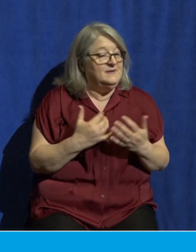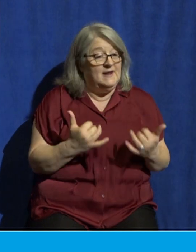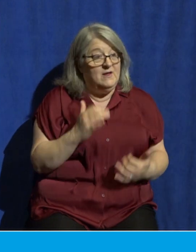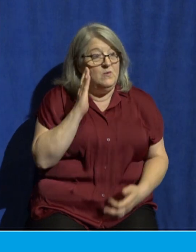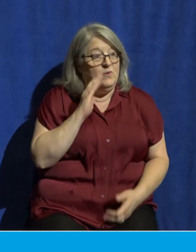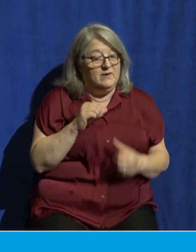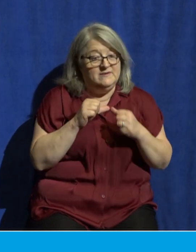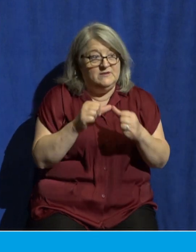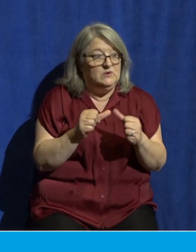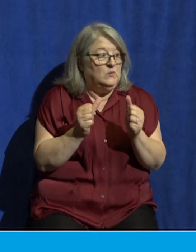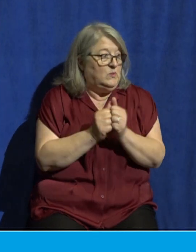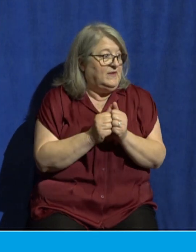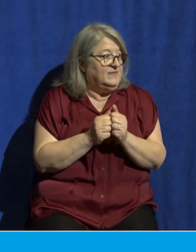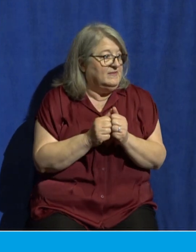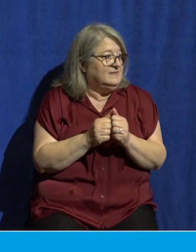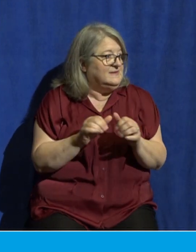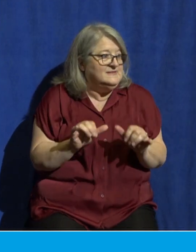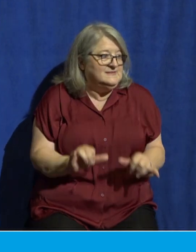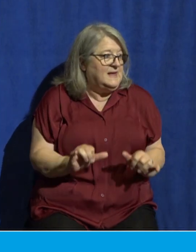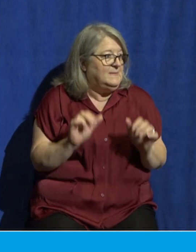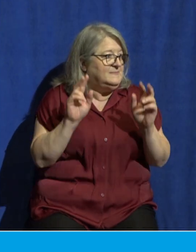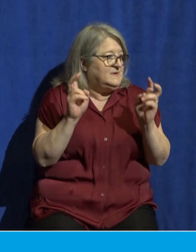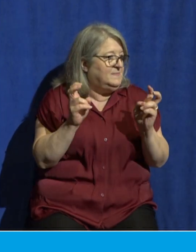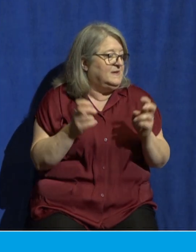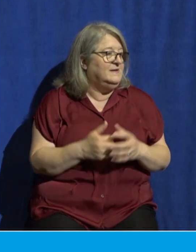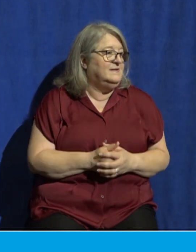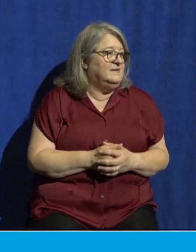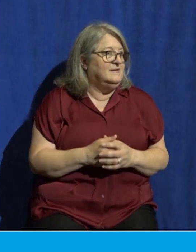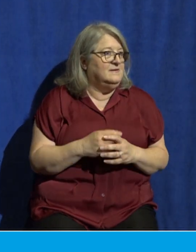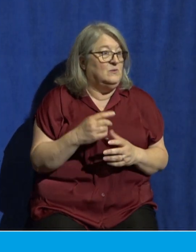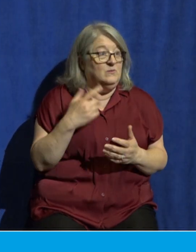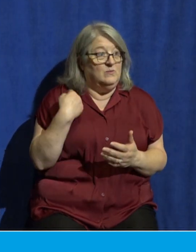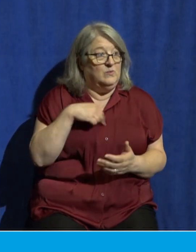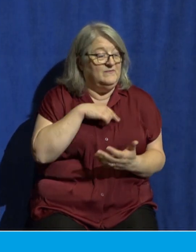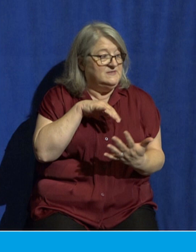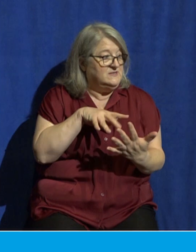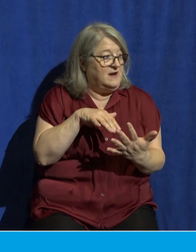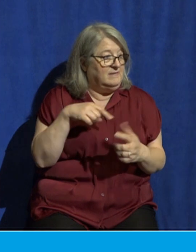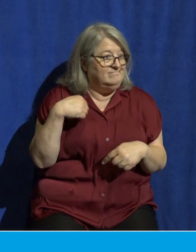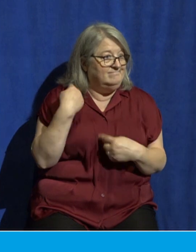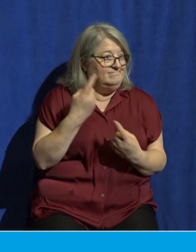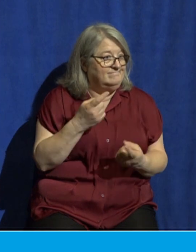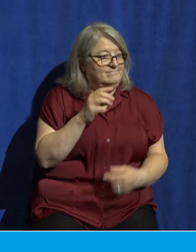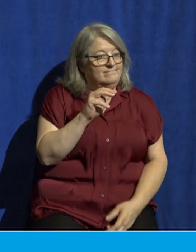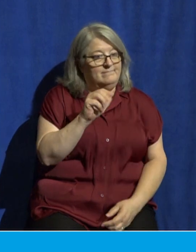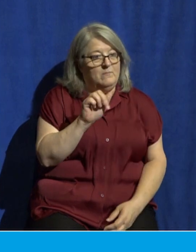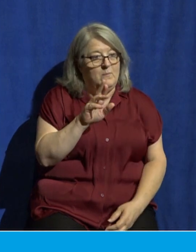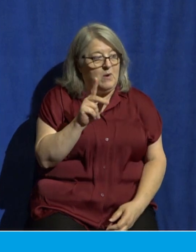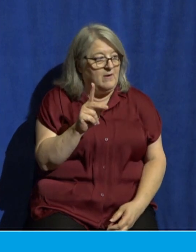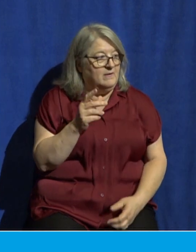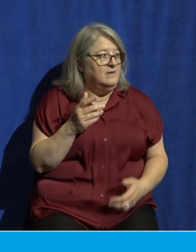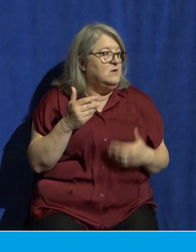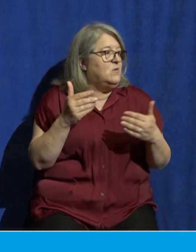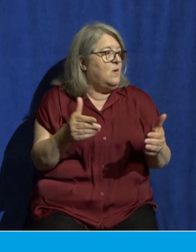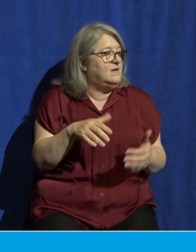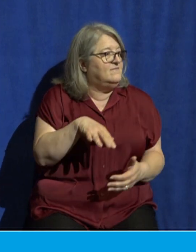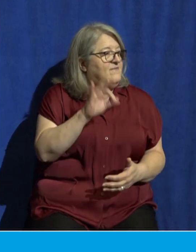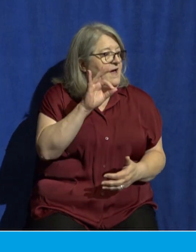series that we have been in where we've been studying the gospel of Mark. So go ahead and make your way there. I want to give a